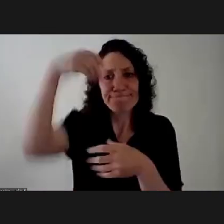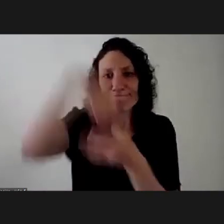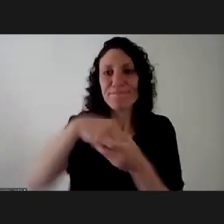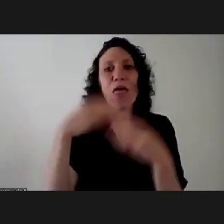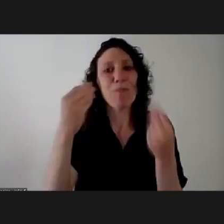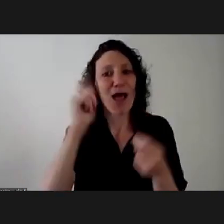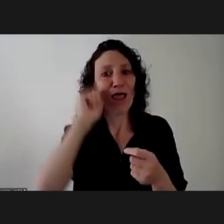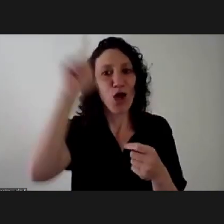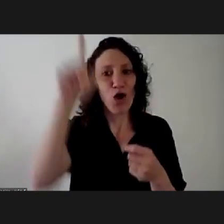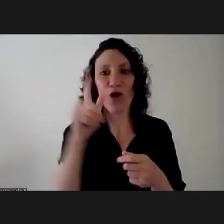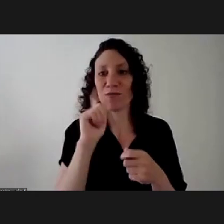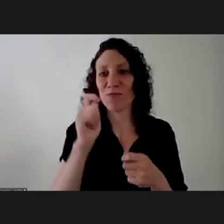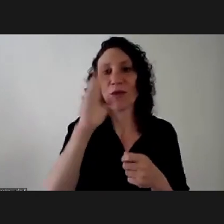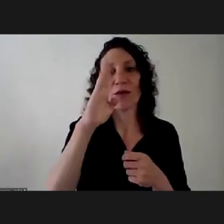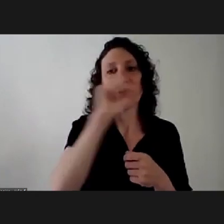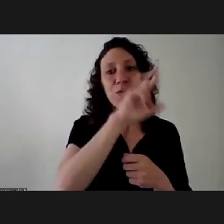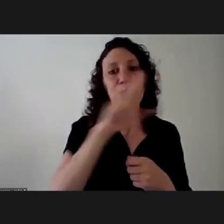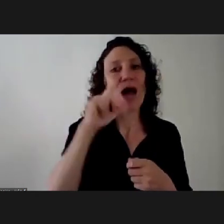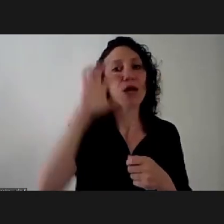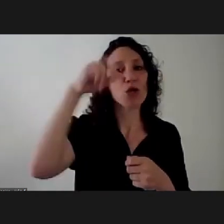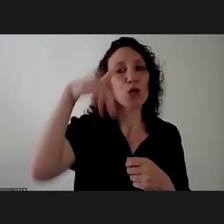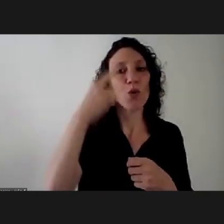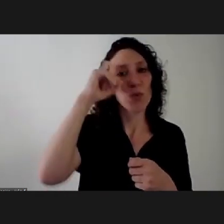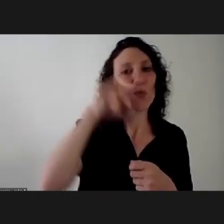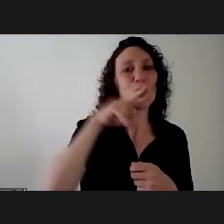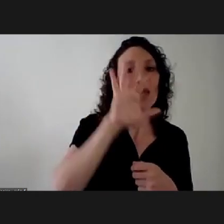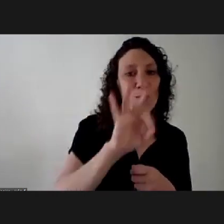worked to make this forum possible the